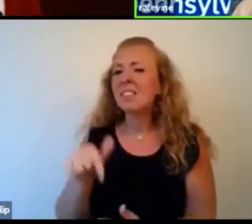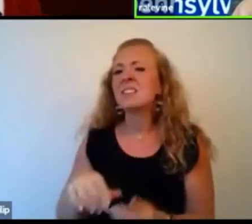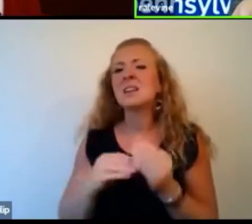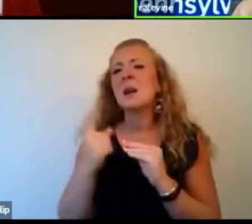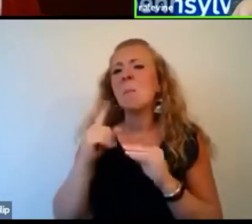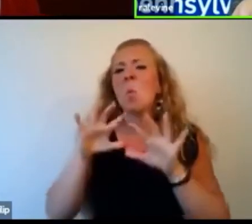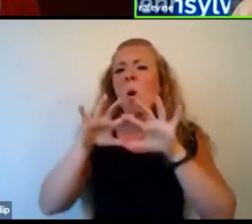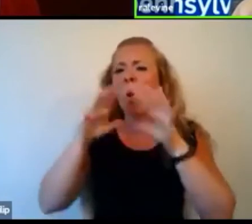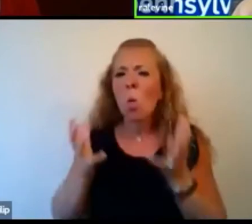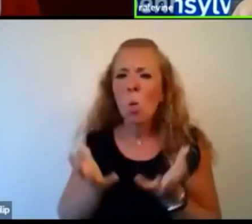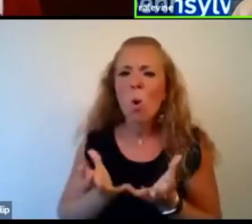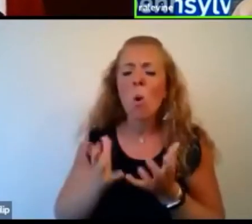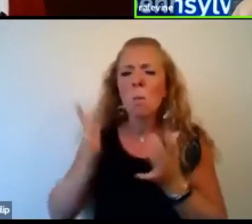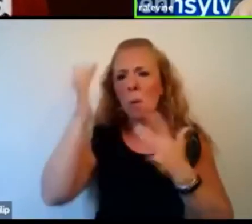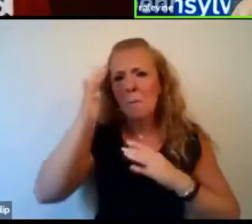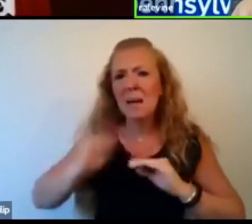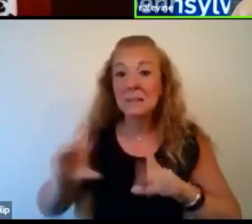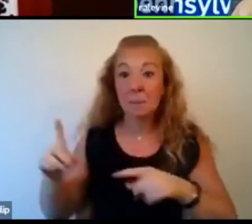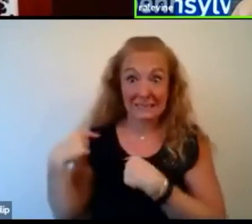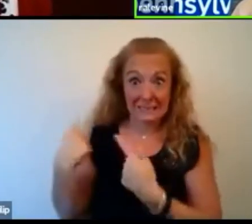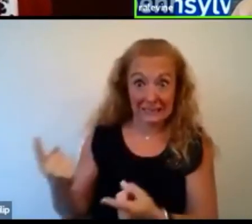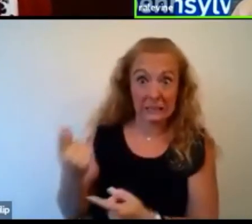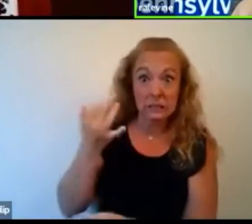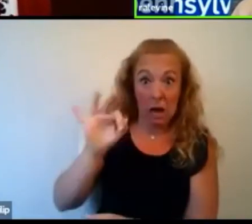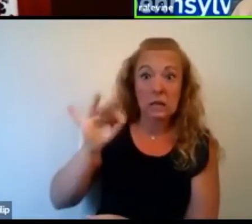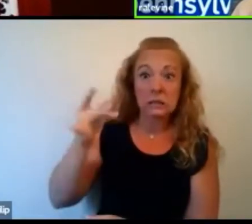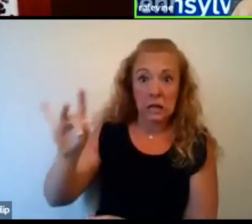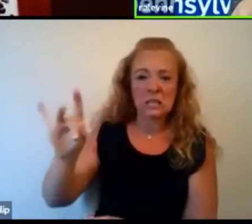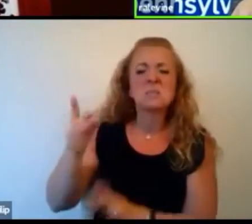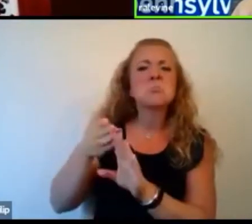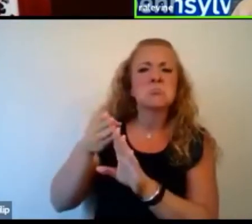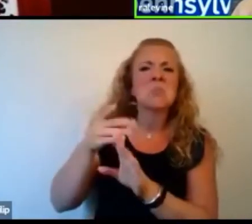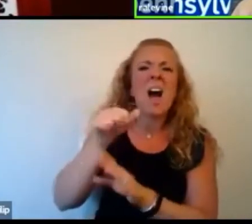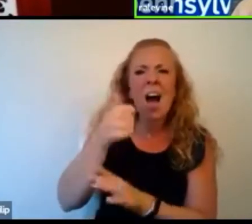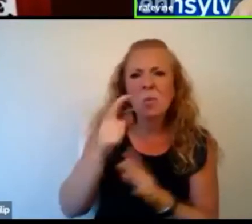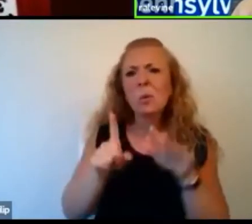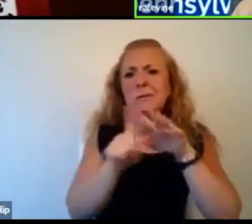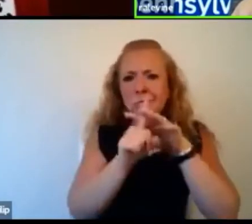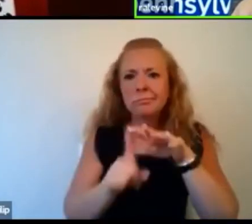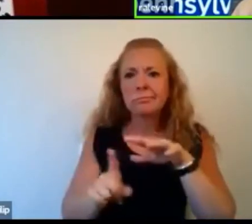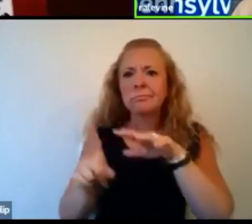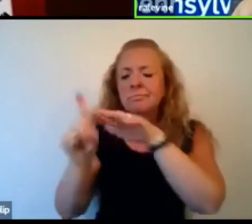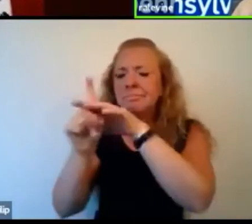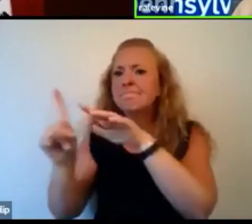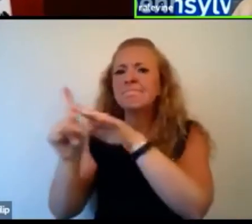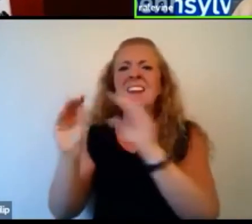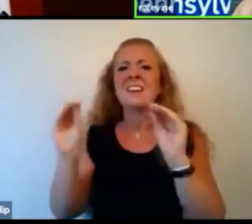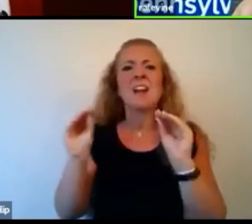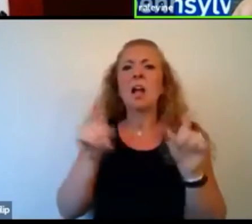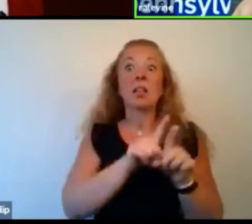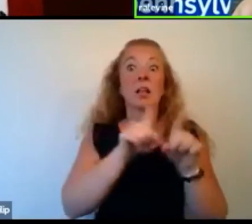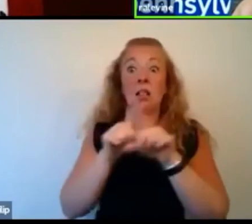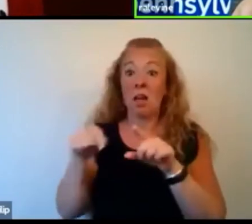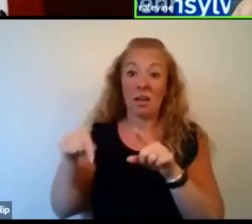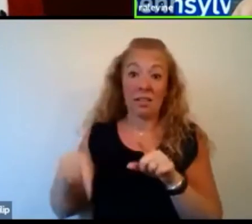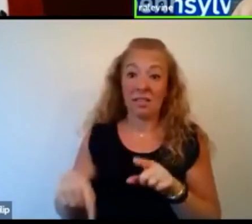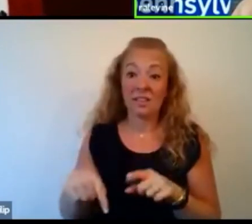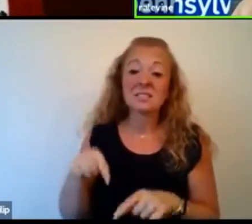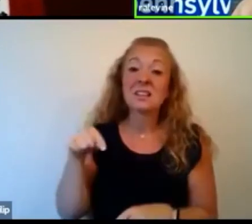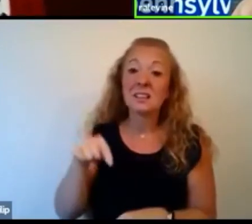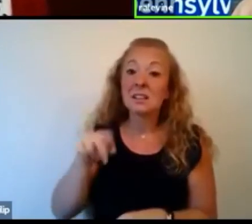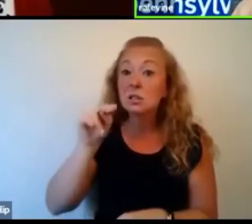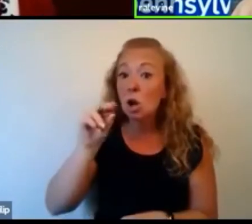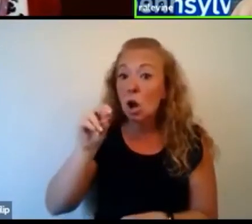the world has seen since 1918. I mean, there have seen other global pandemics, but nothing at this scope and proportions. Um, this is a novel,